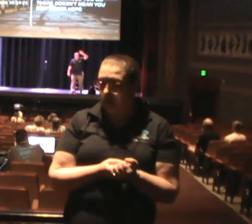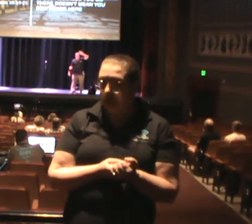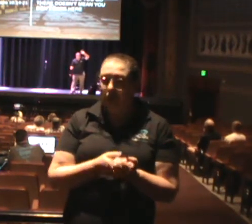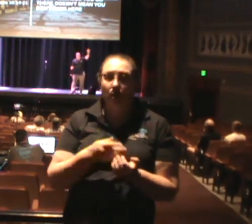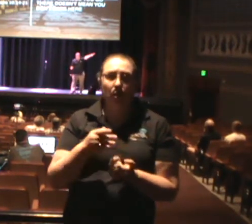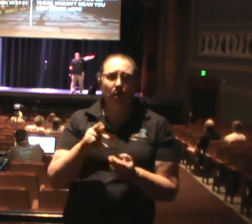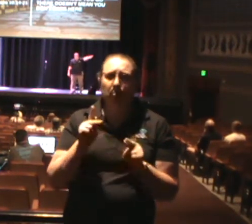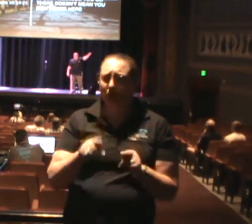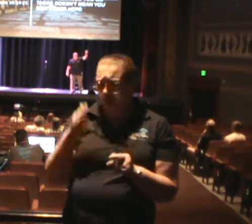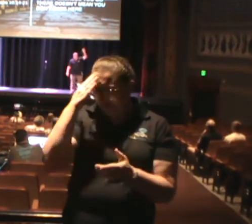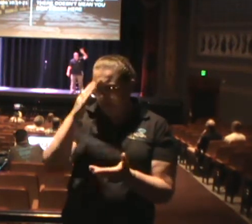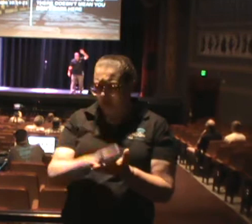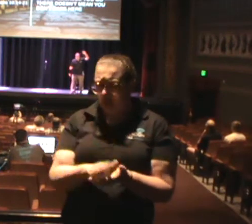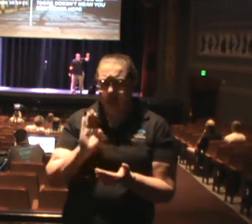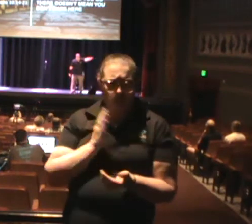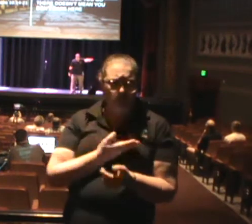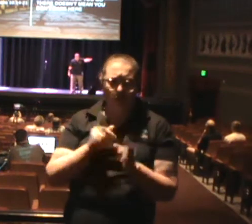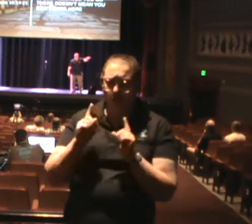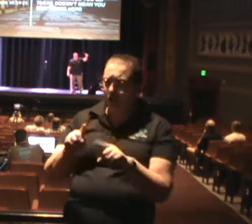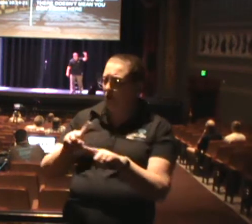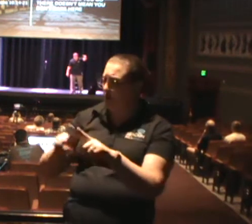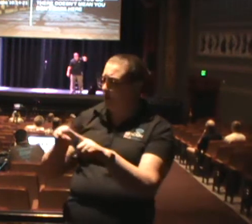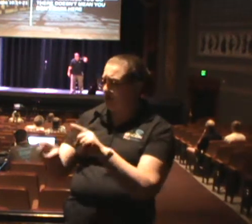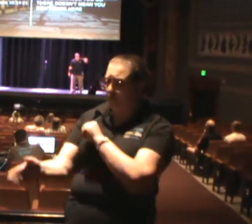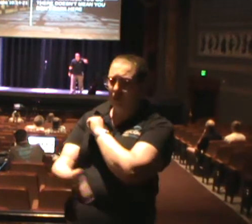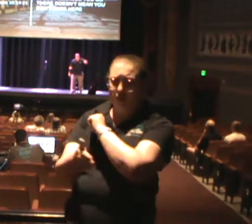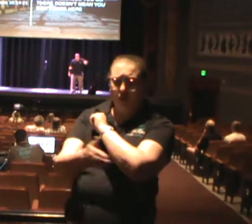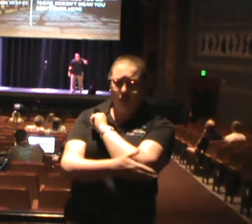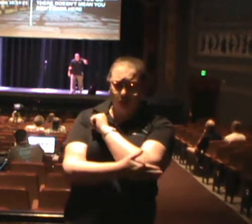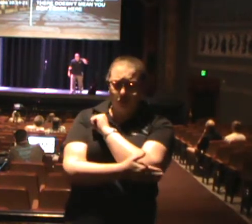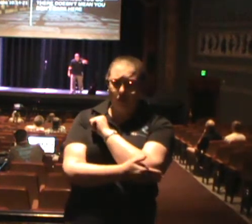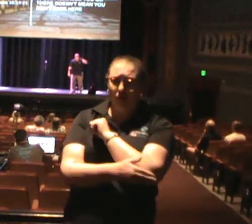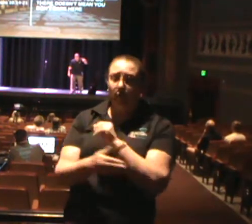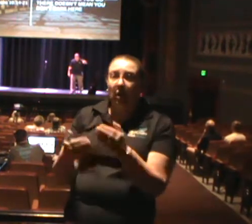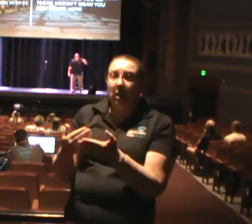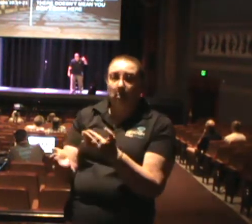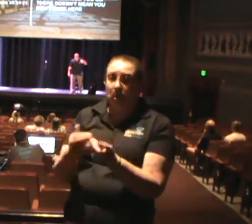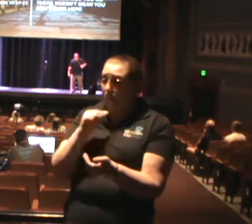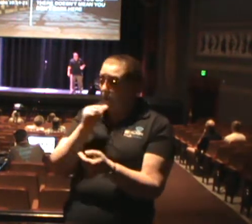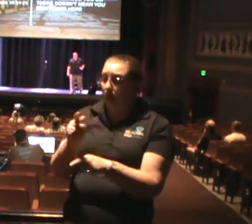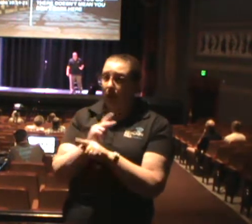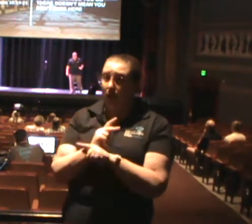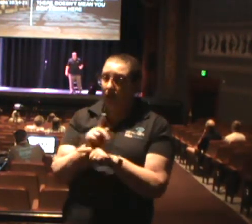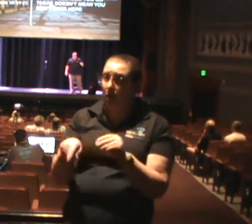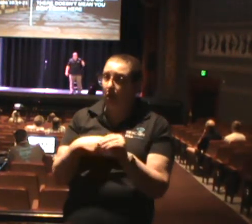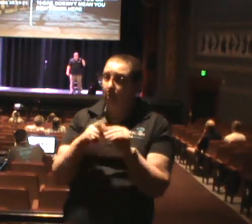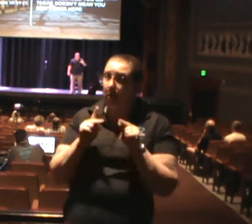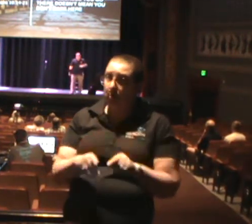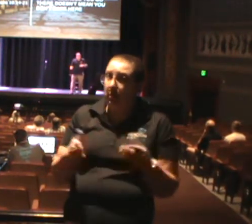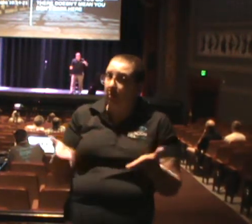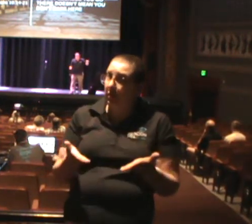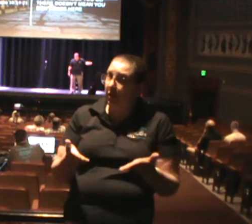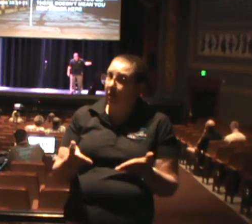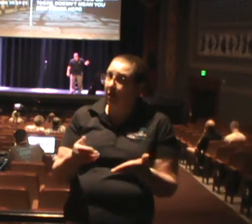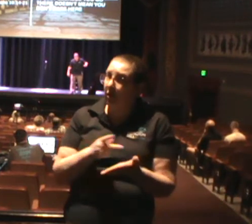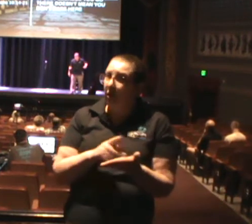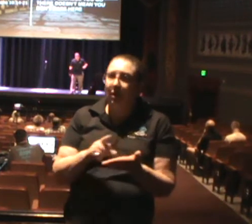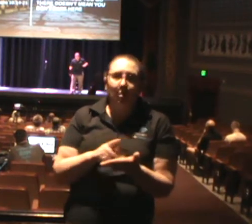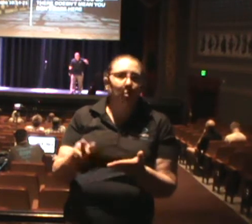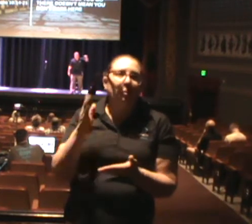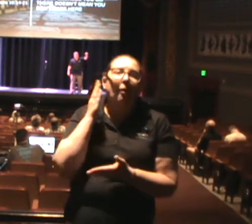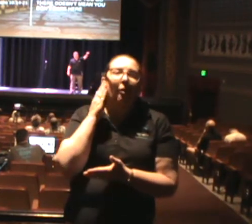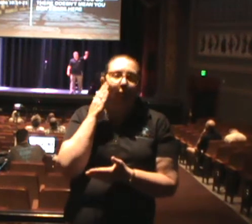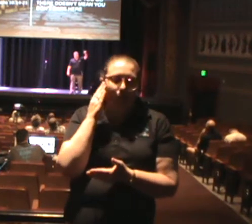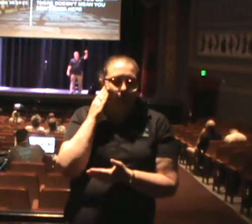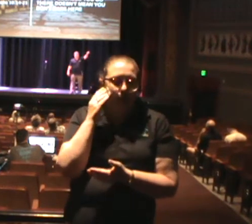Jamaica, we go to Guatemala, we go to Haiti, we must not care about people here. See, Paul knew without a shadow of a